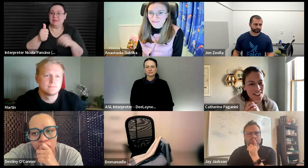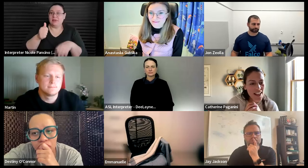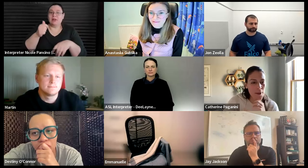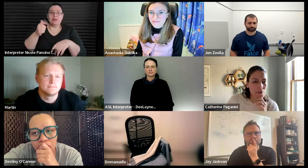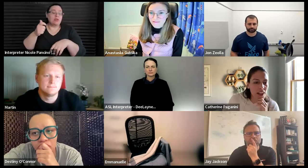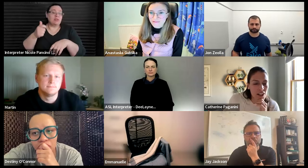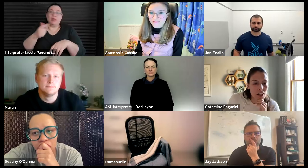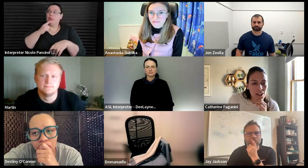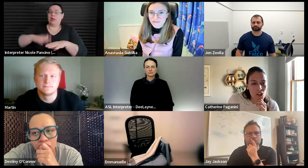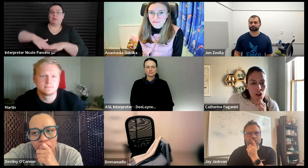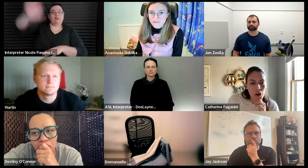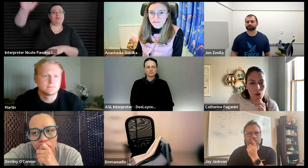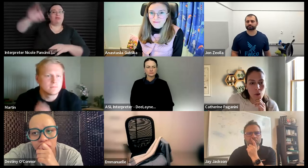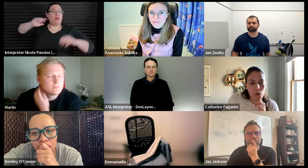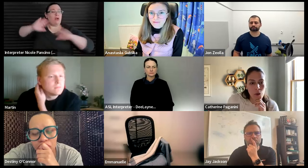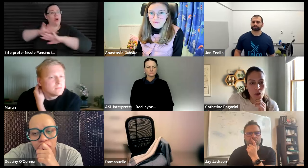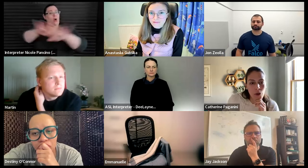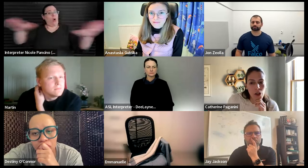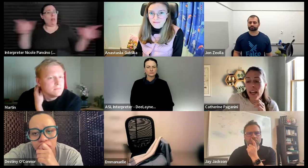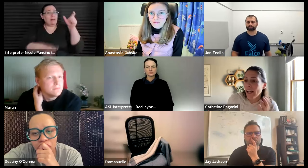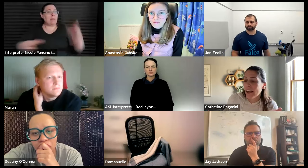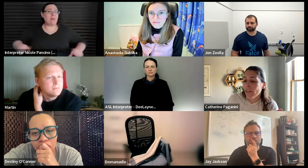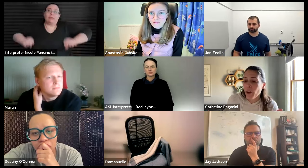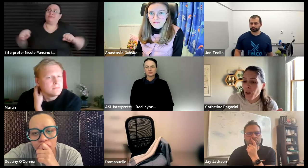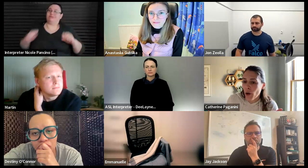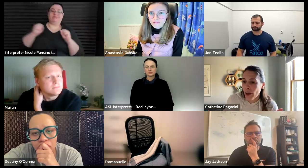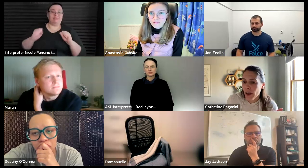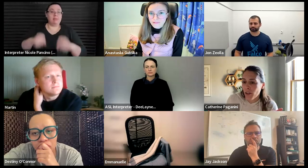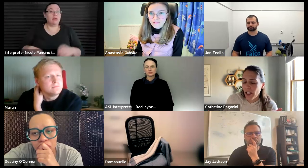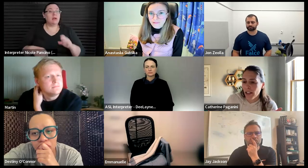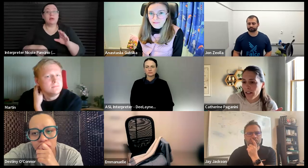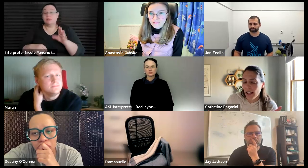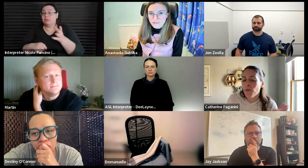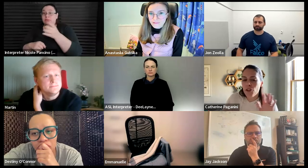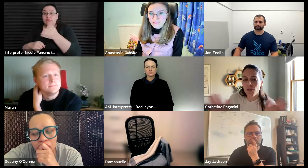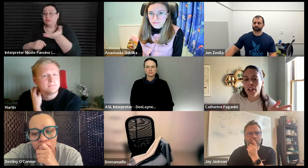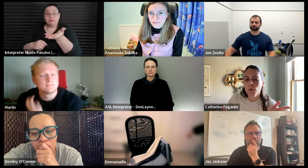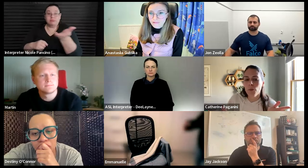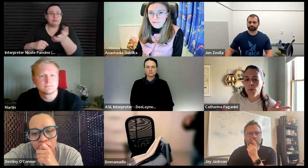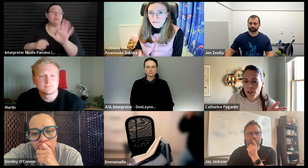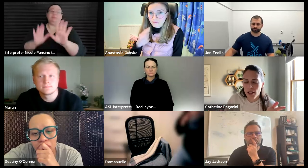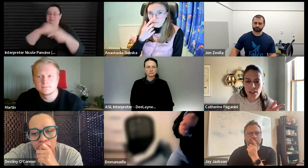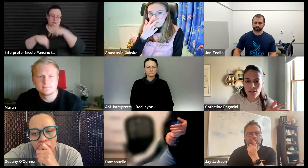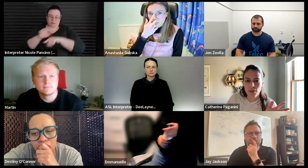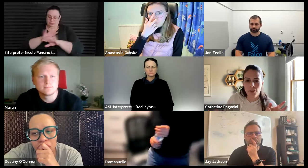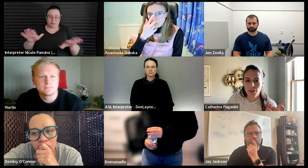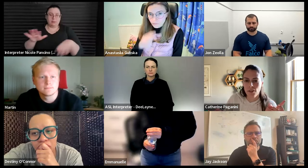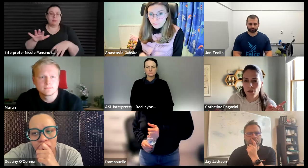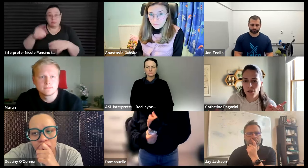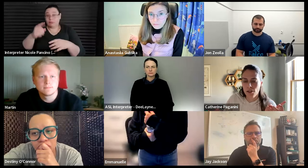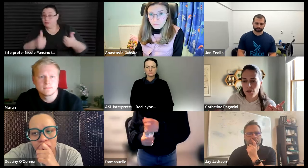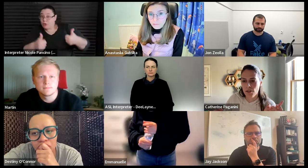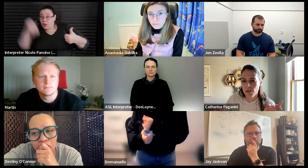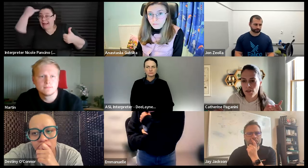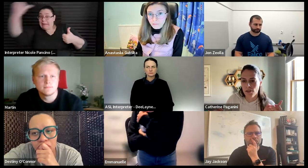all of us um so yeah and like if you know uh enter like i think first of all like what do you think about the idea